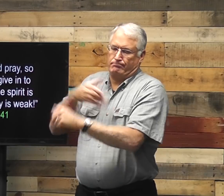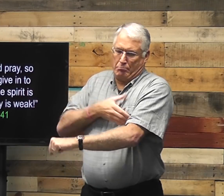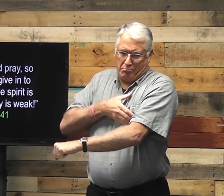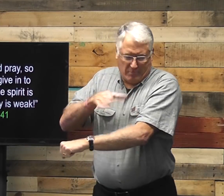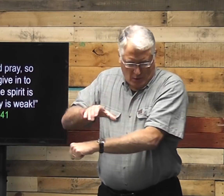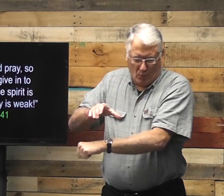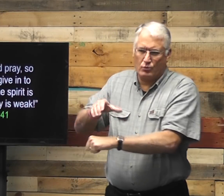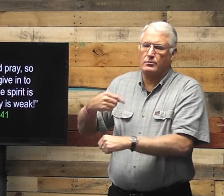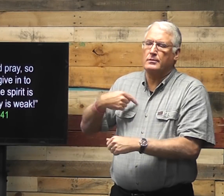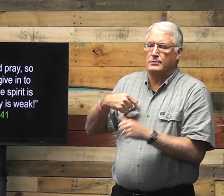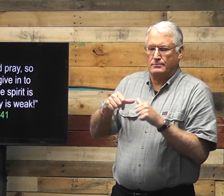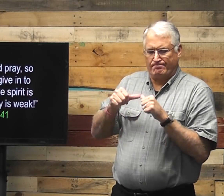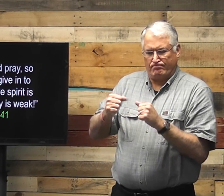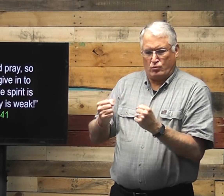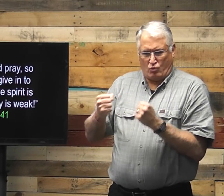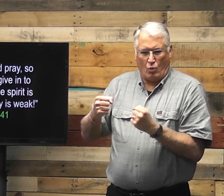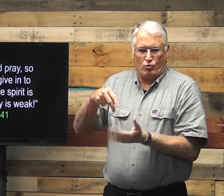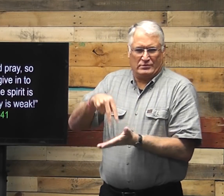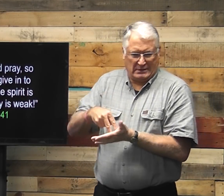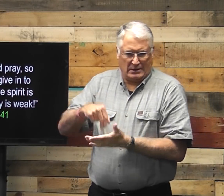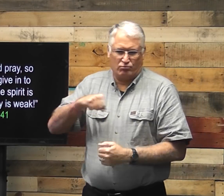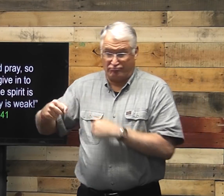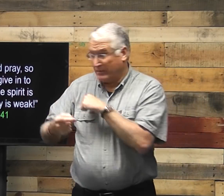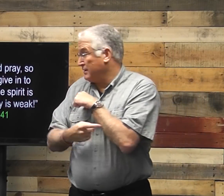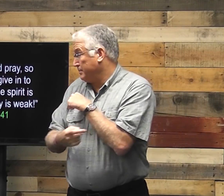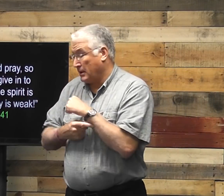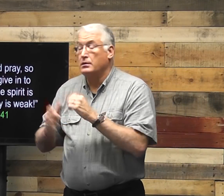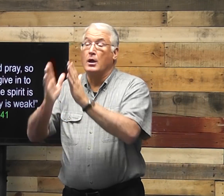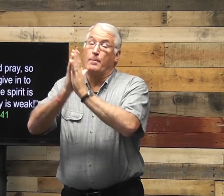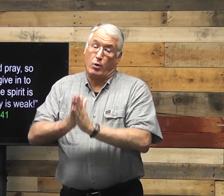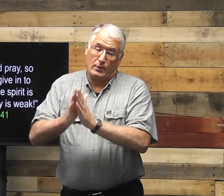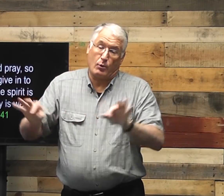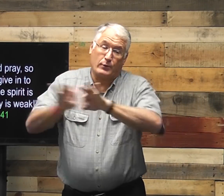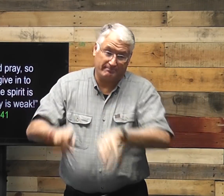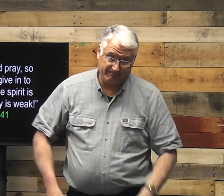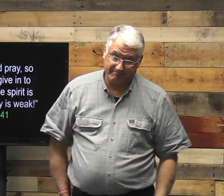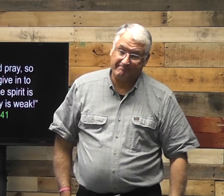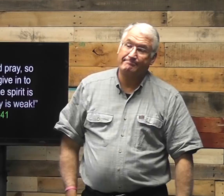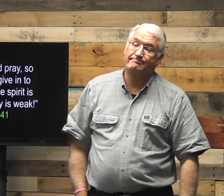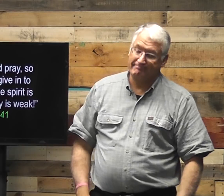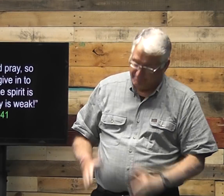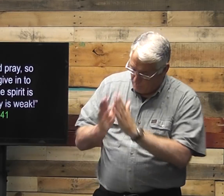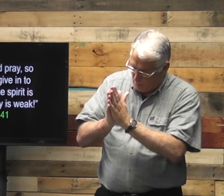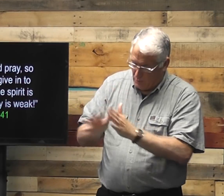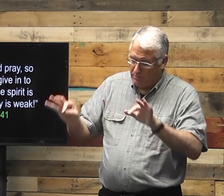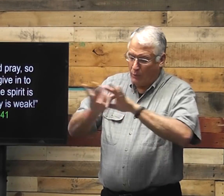Holy Spirit's power so that we can stand strong and resist temptation. So prayer is important.